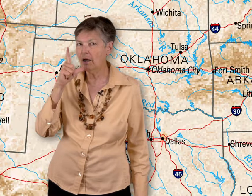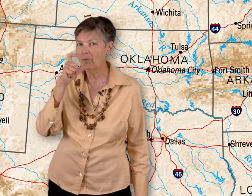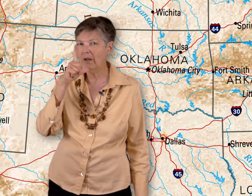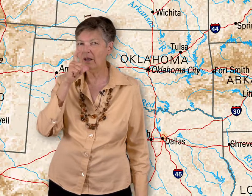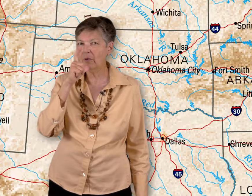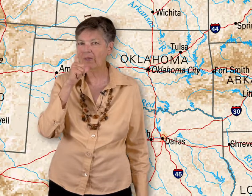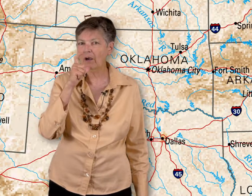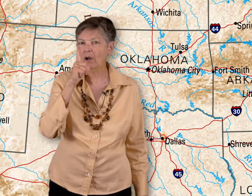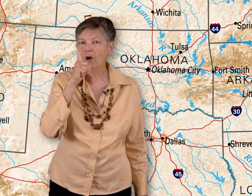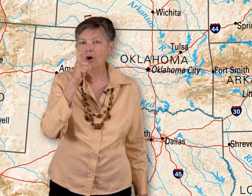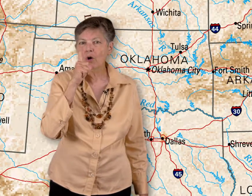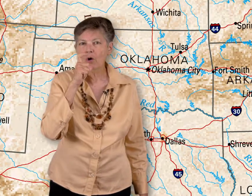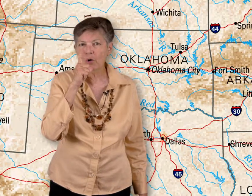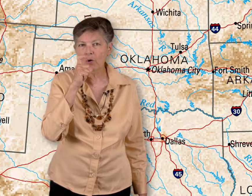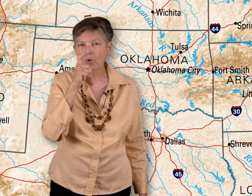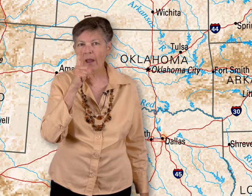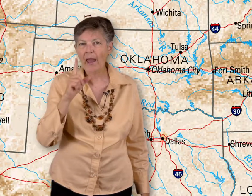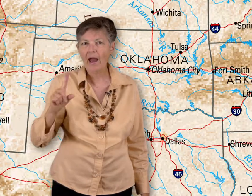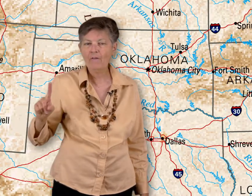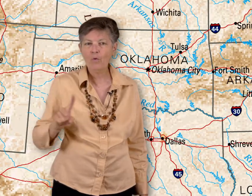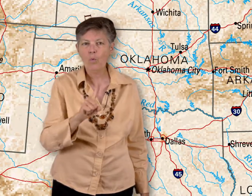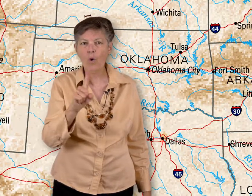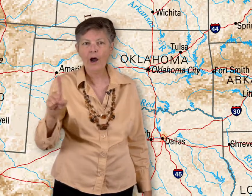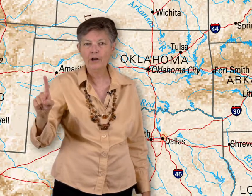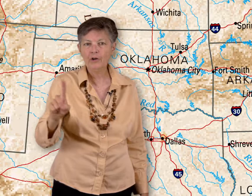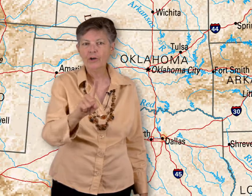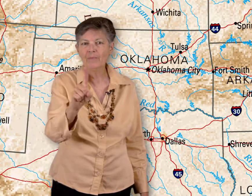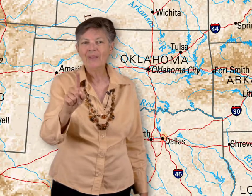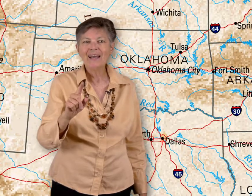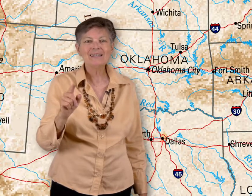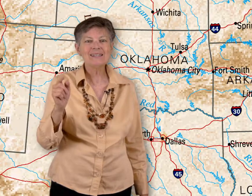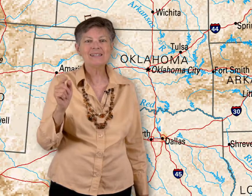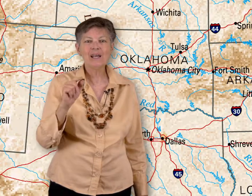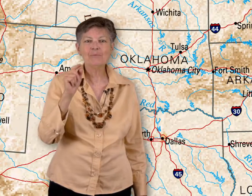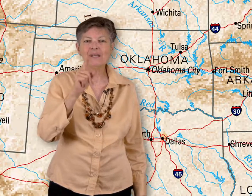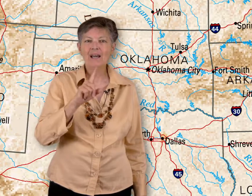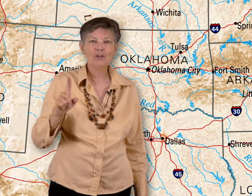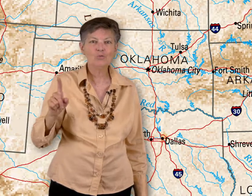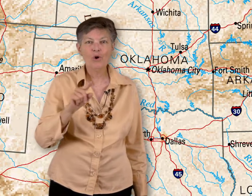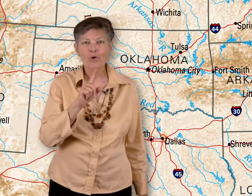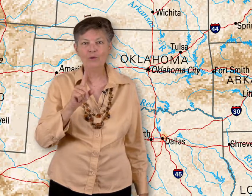wiggle it right there. Who have wandered. It's the same sign as roamed.